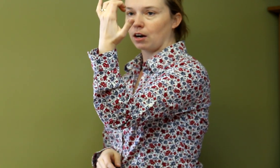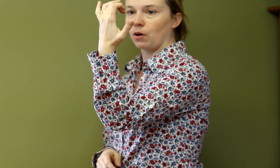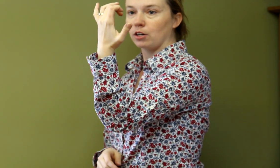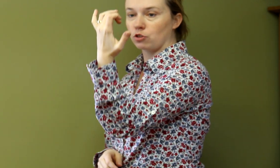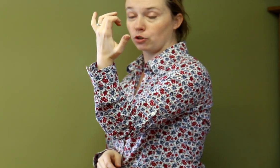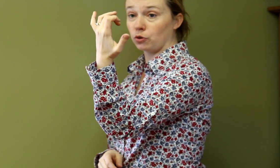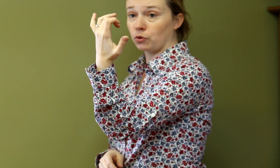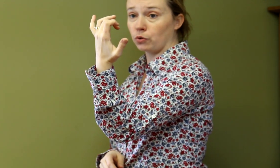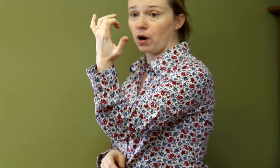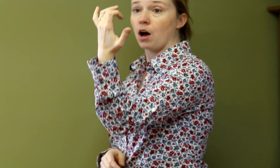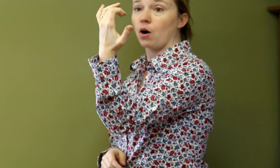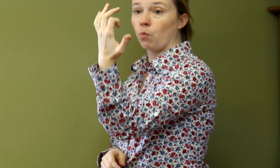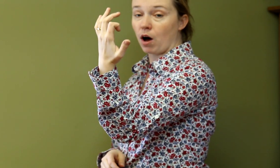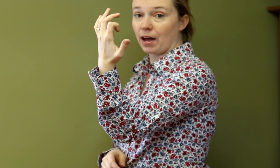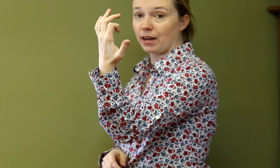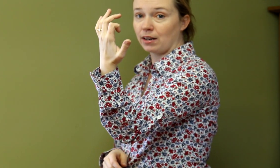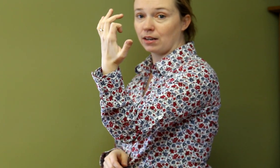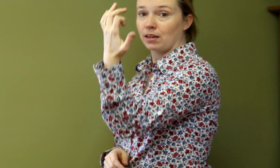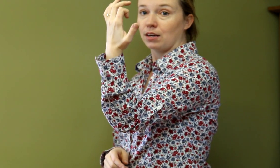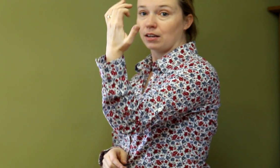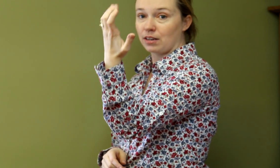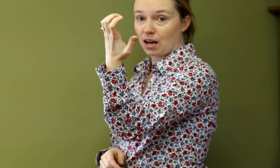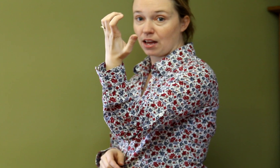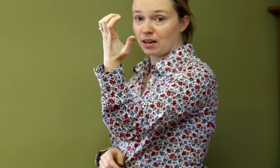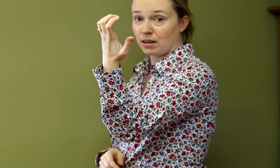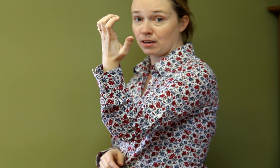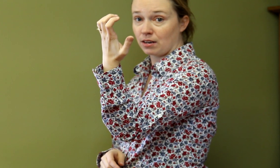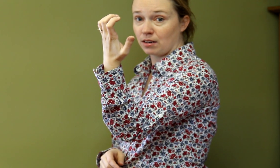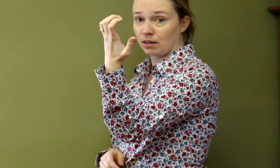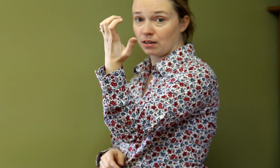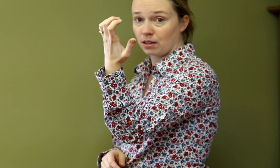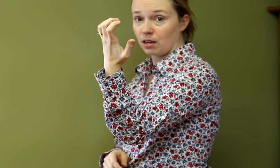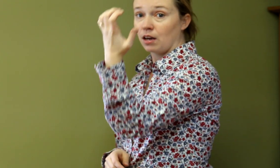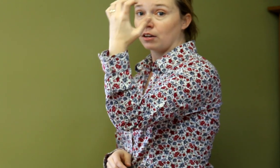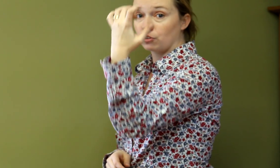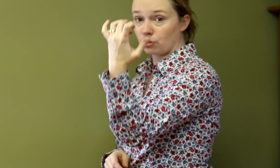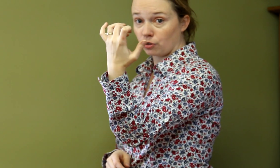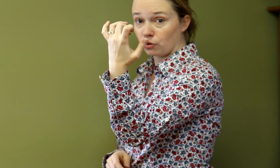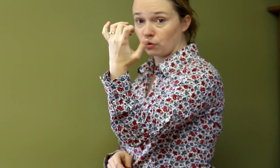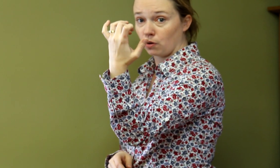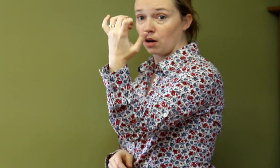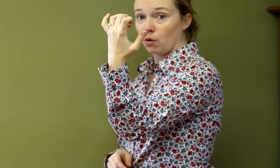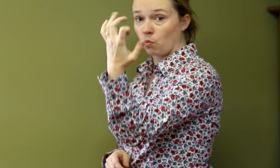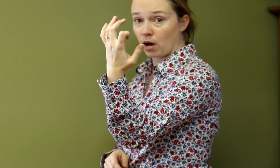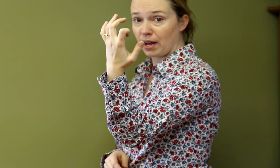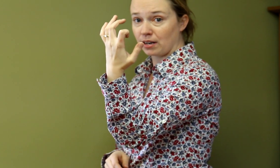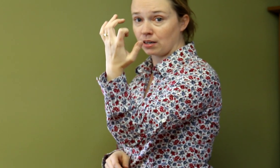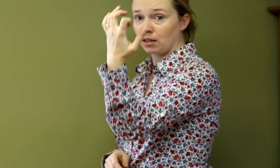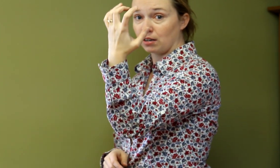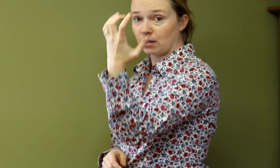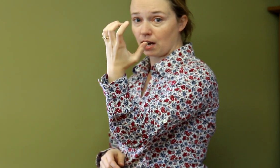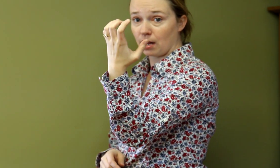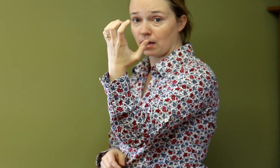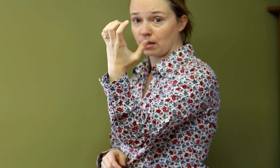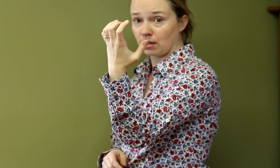go two, one, none, two, one, none,